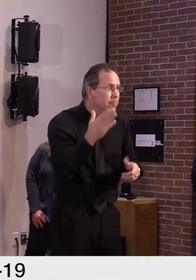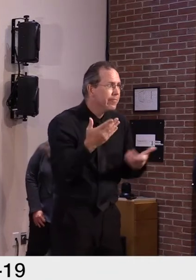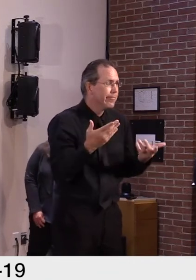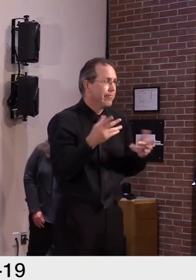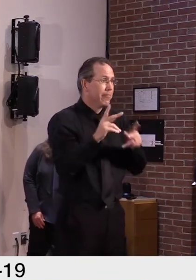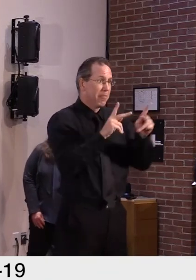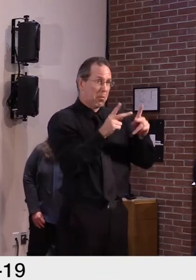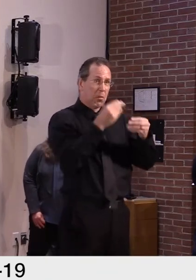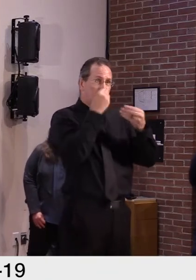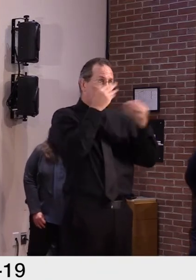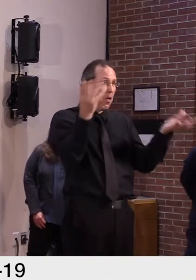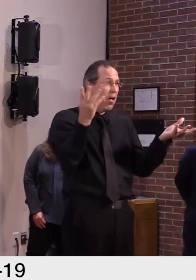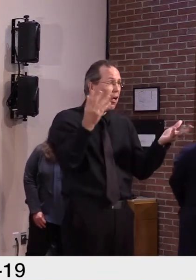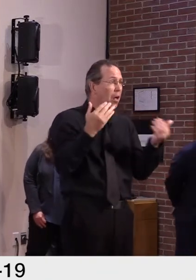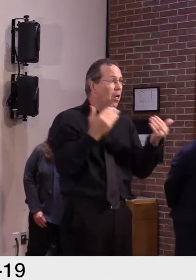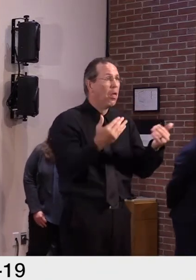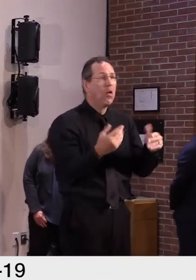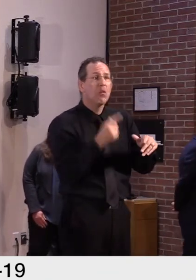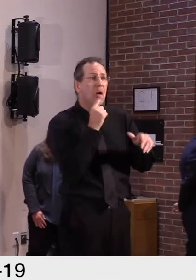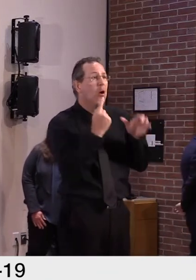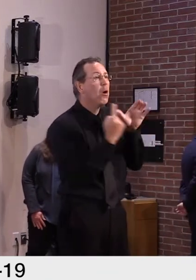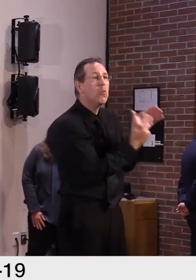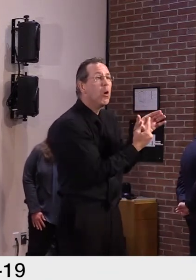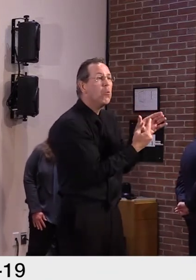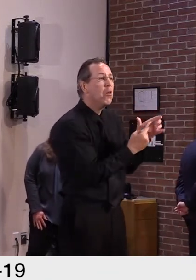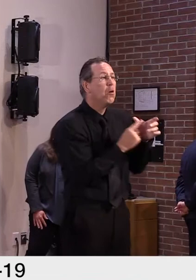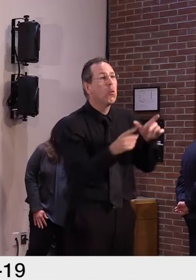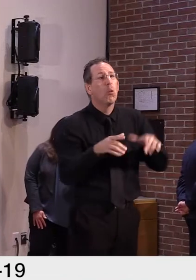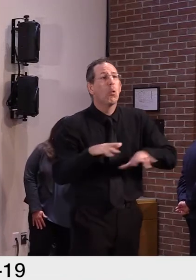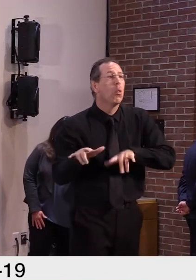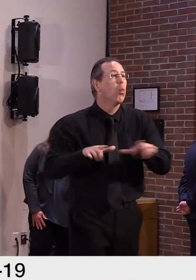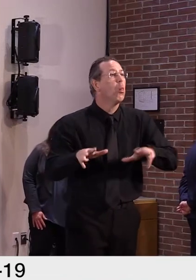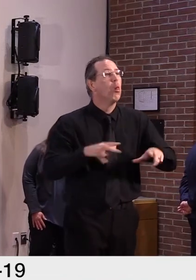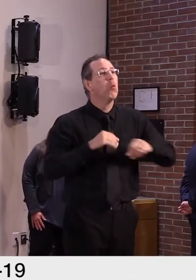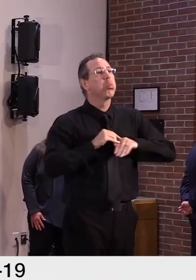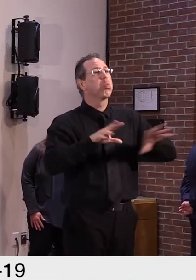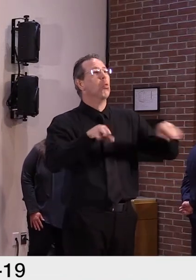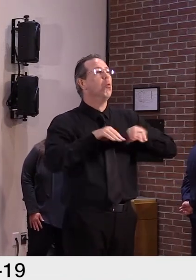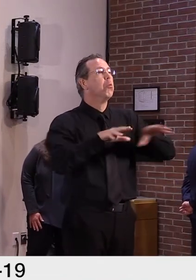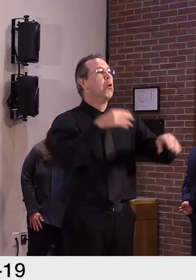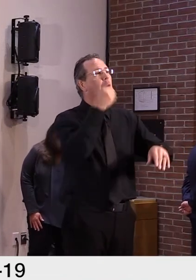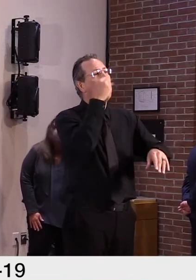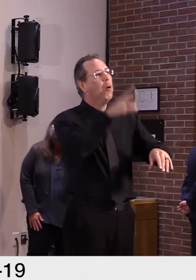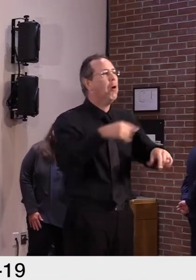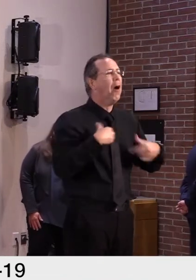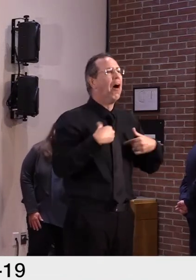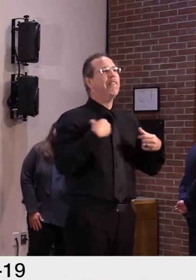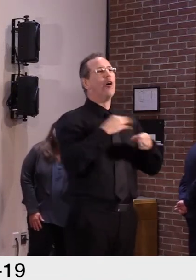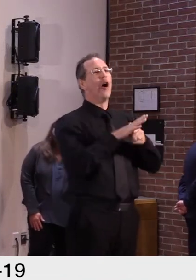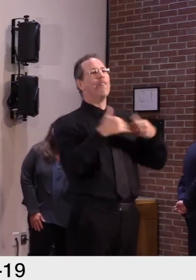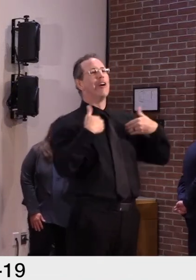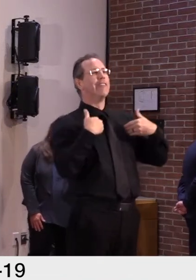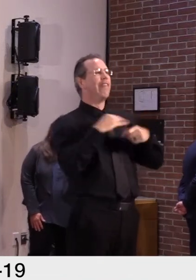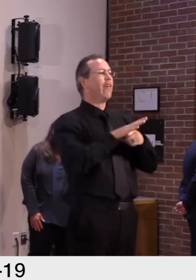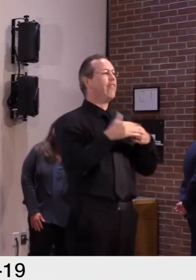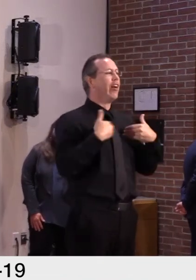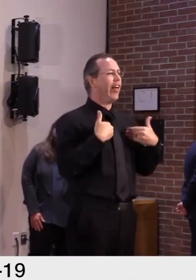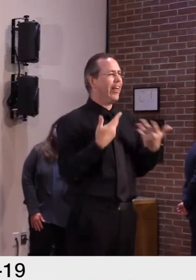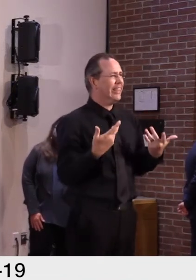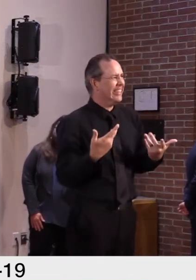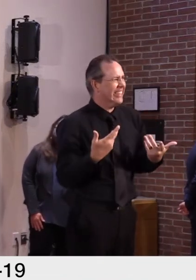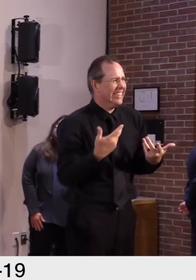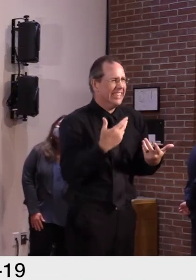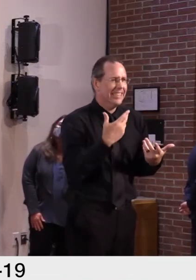And our contact tracing team, you know, makes the initial contacts. They then utilize the